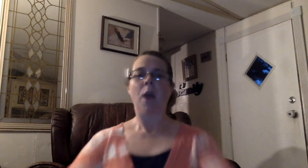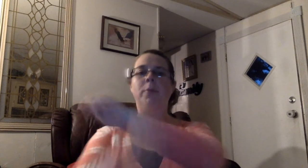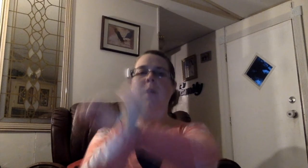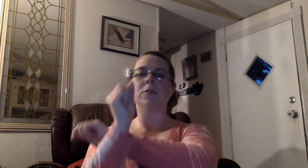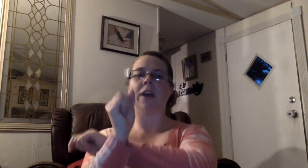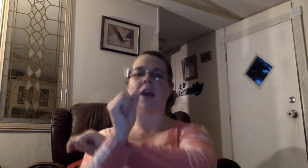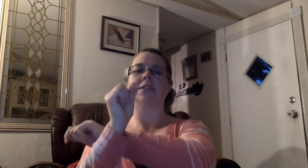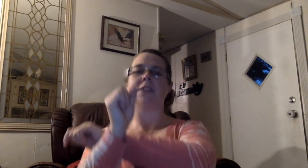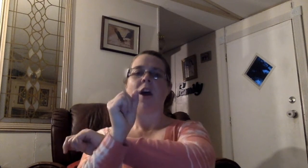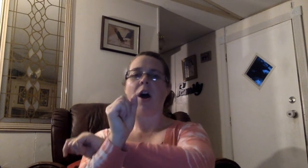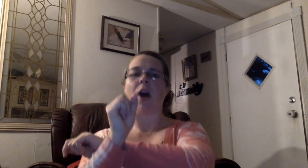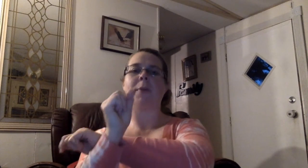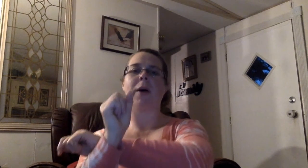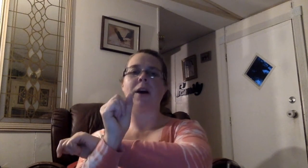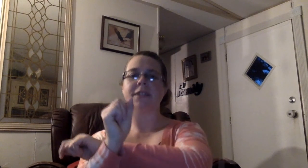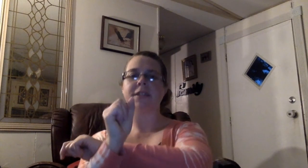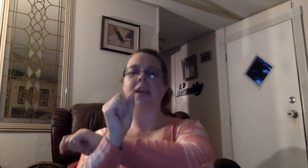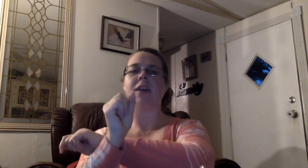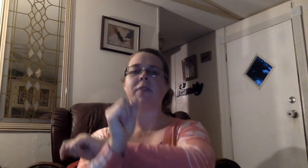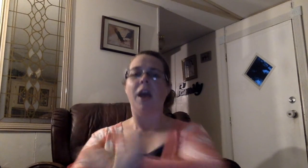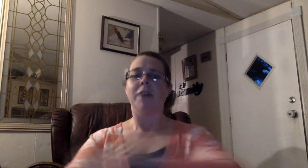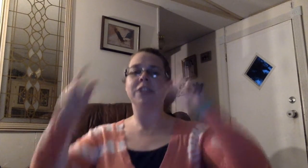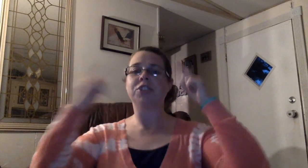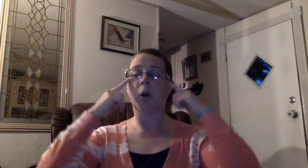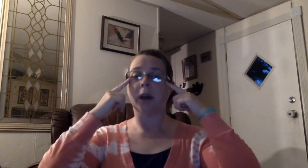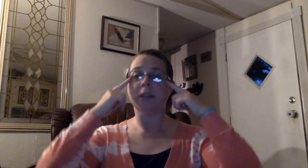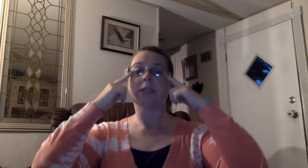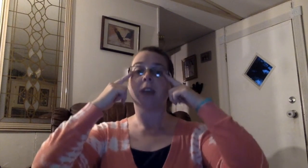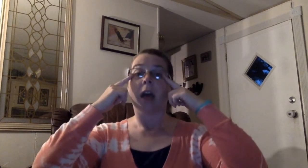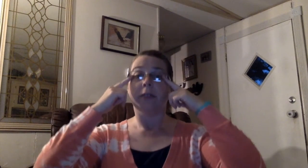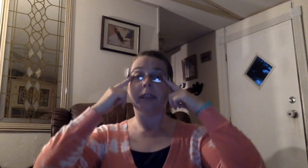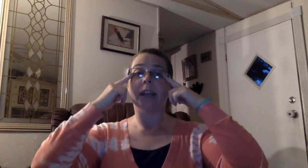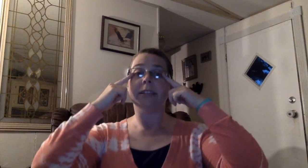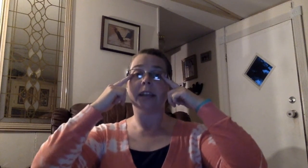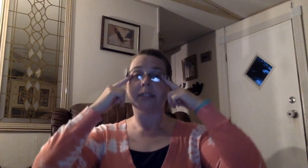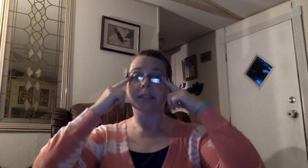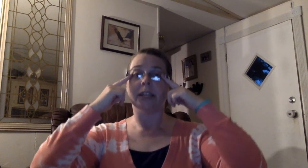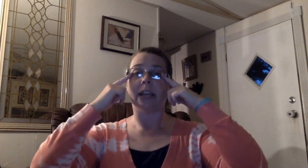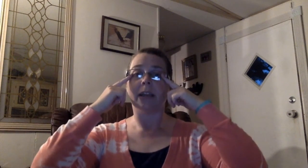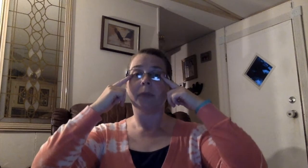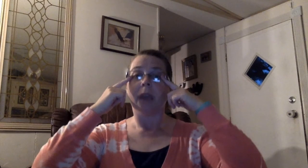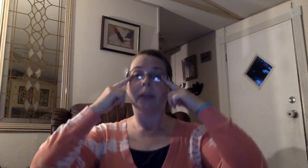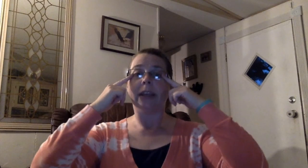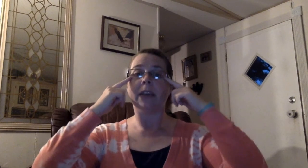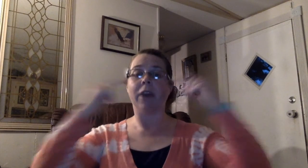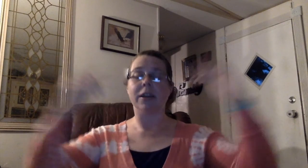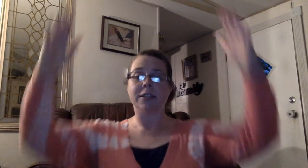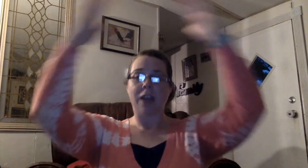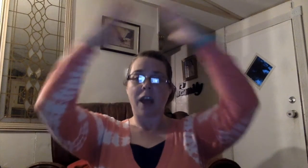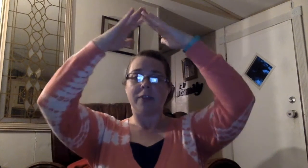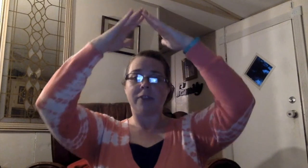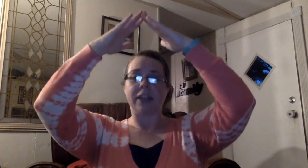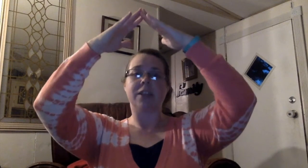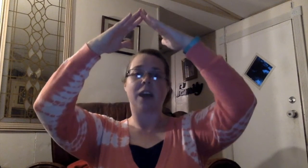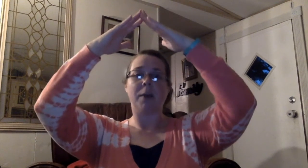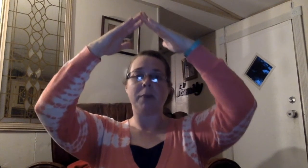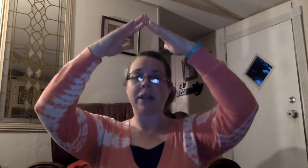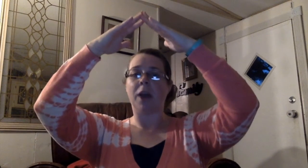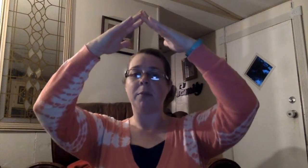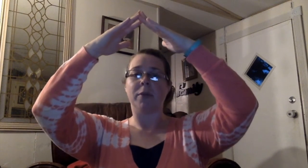Protons are positive, they show us the identity, they give us the atomic number